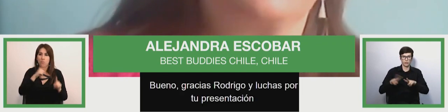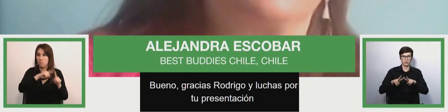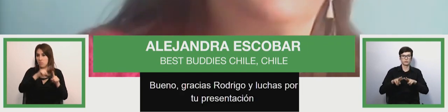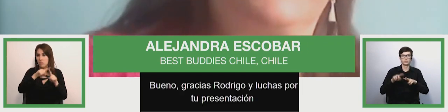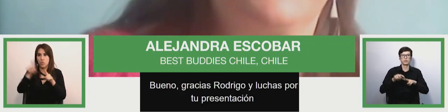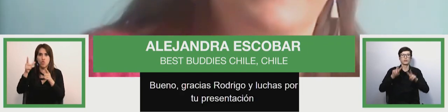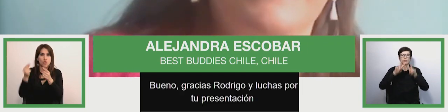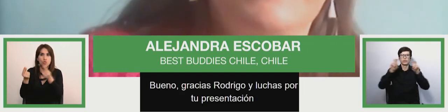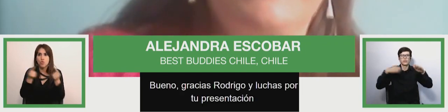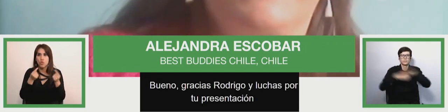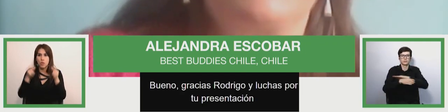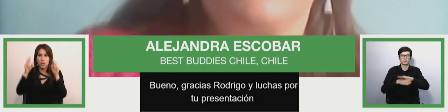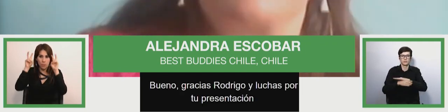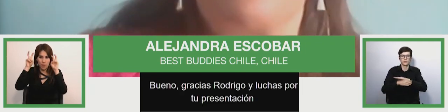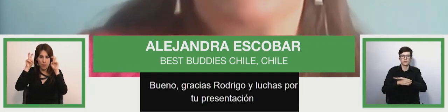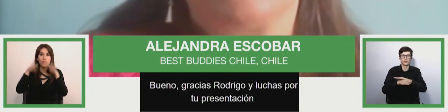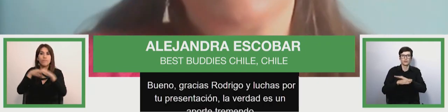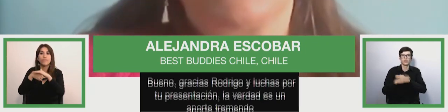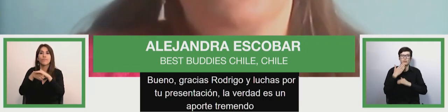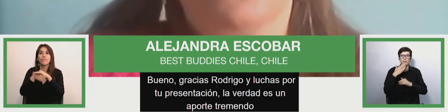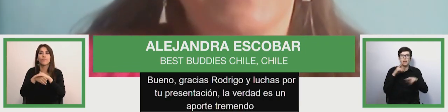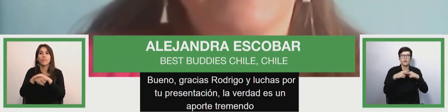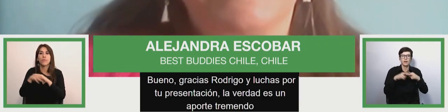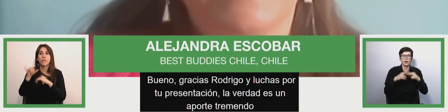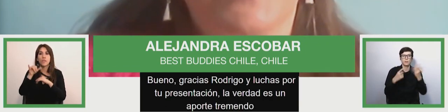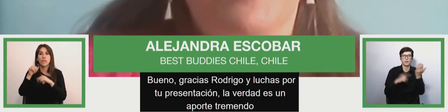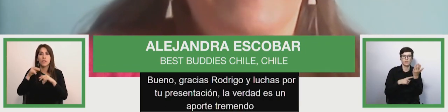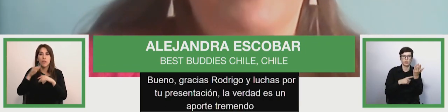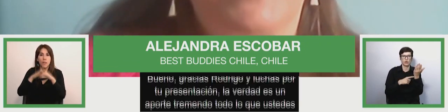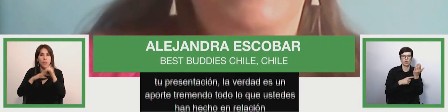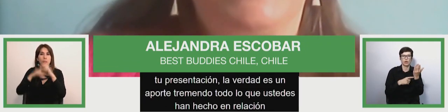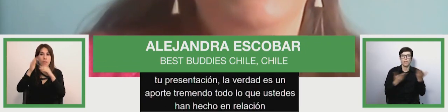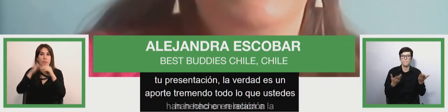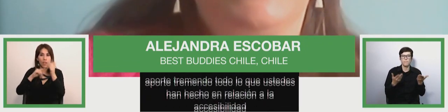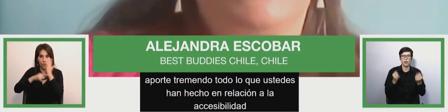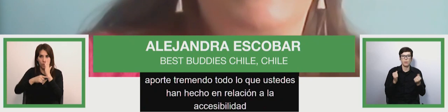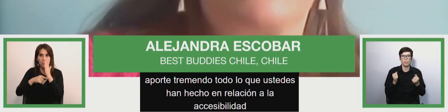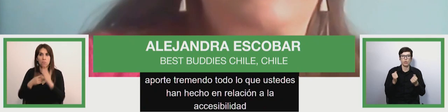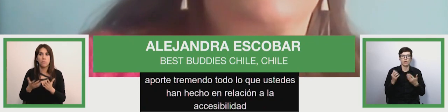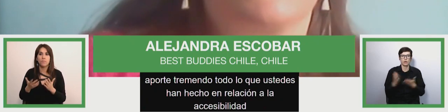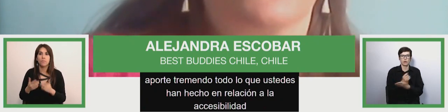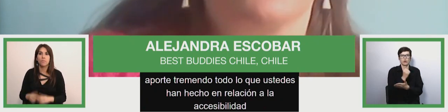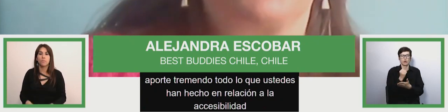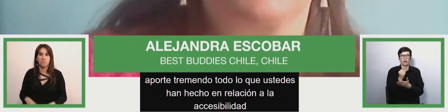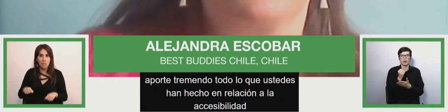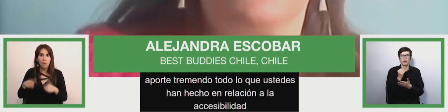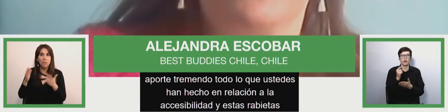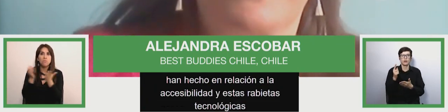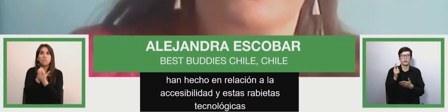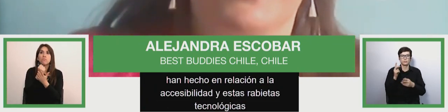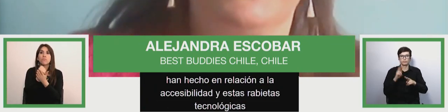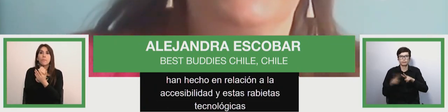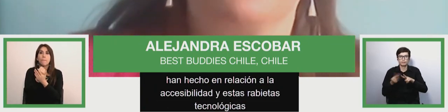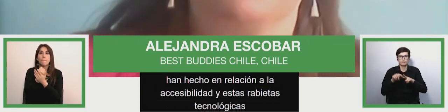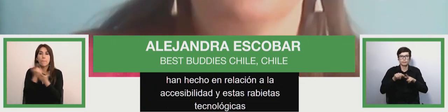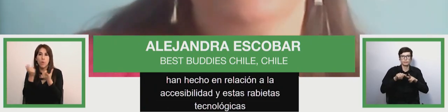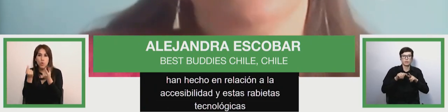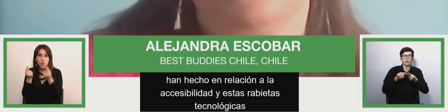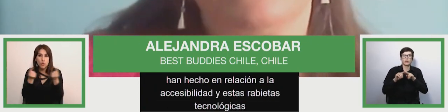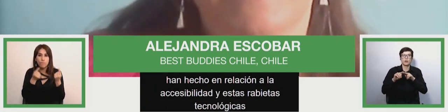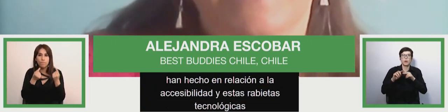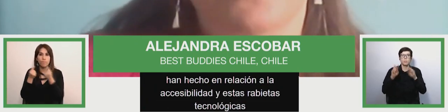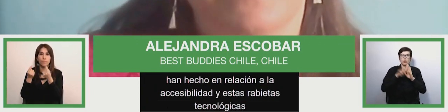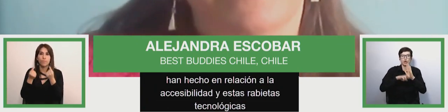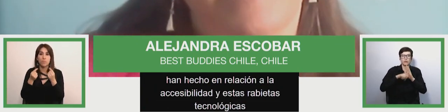lourdes this is a tremendous contribution to do all everything that you have